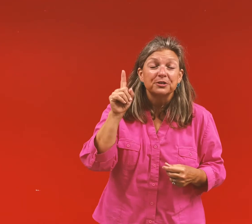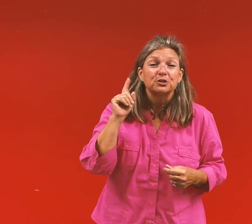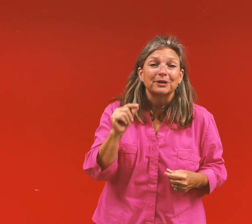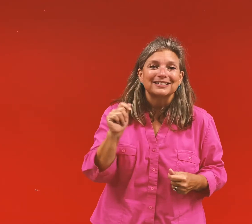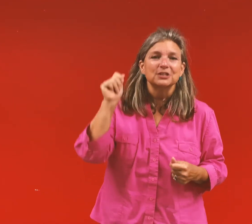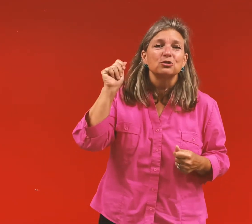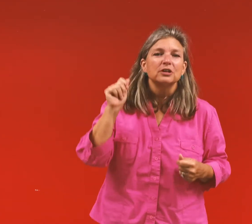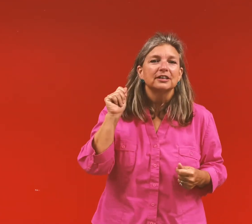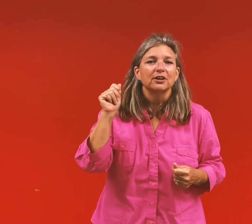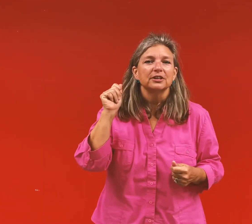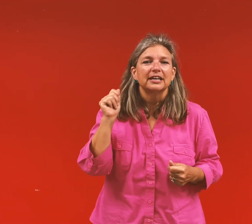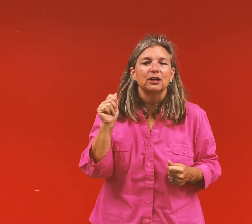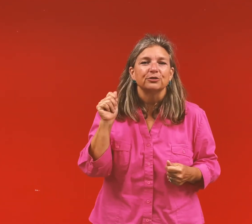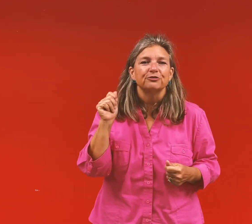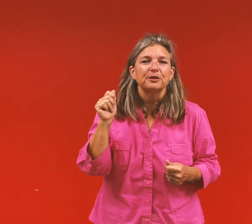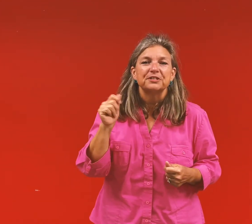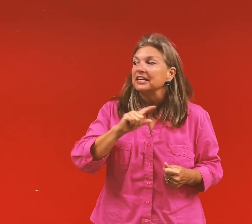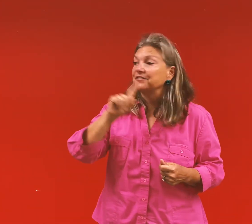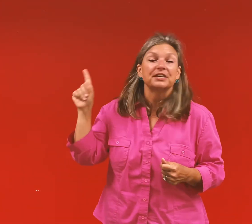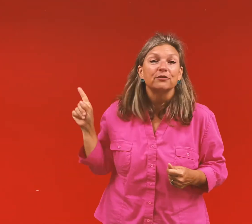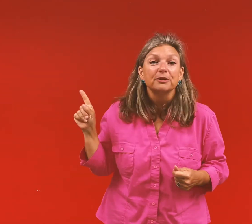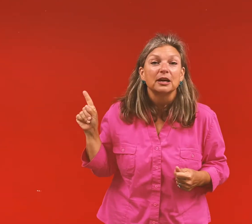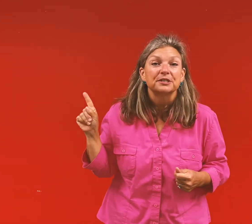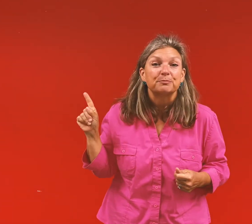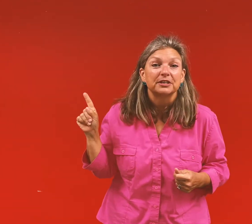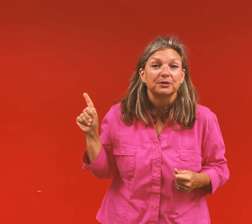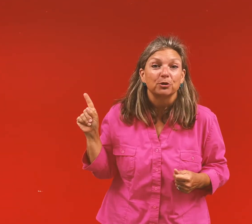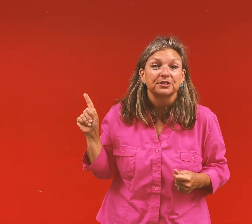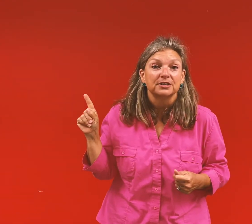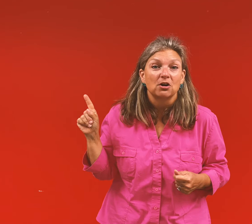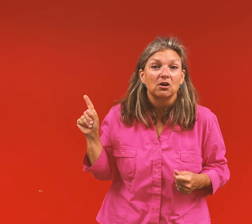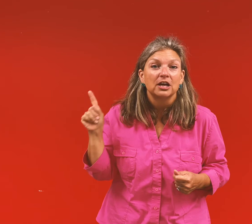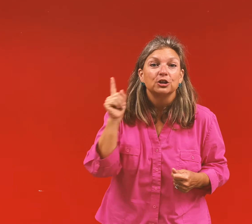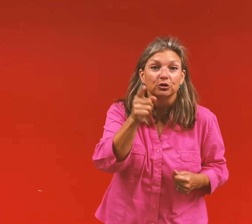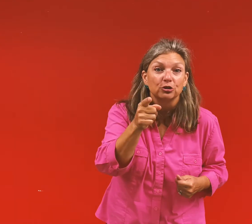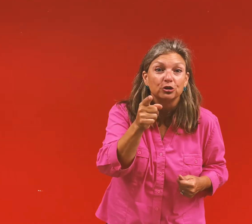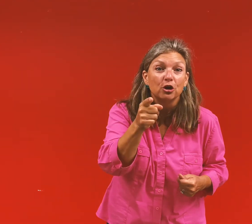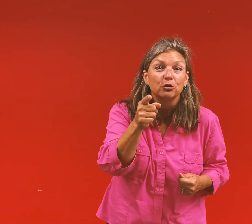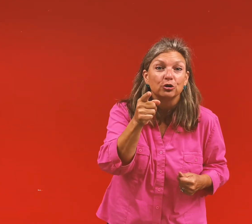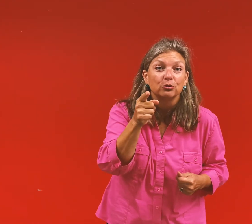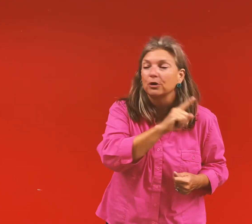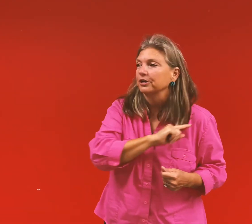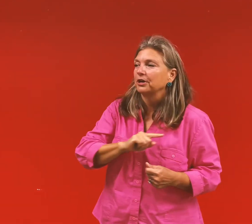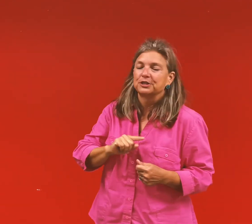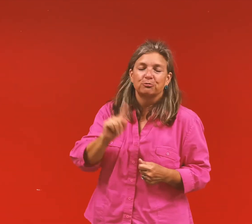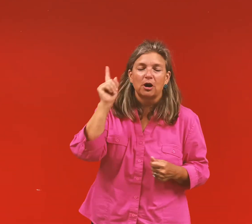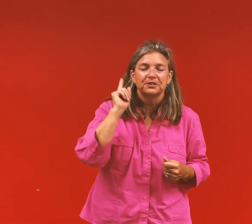to my sister, Carolyn Calvert Phipps. If this ever becomes as big as the birthday song, you'll know who wrote it, okay? So props to